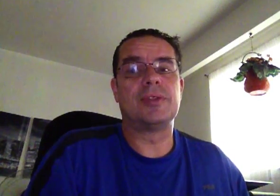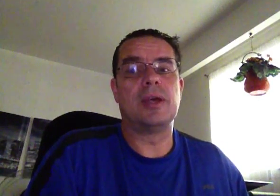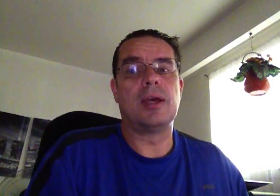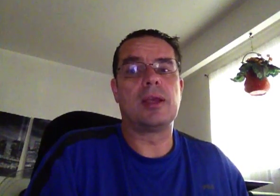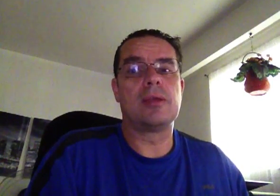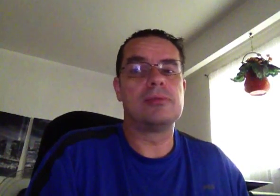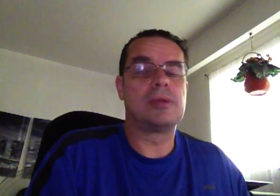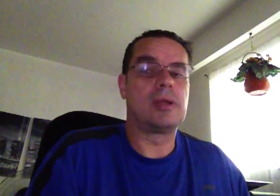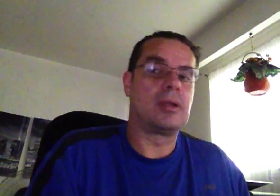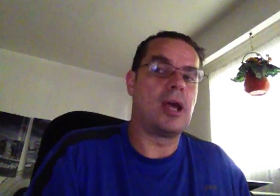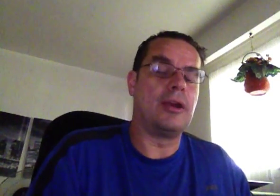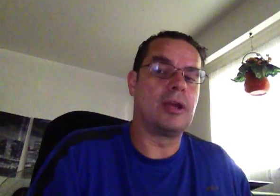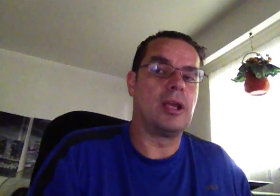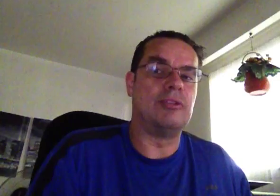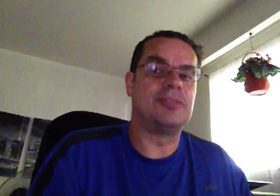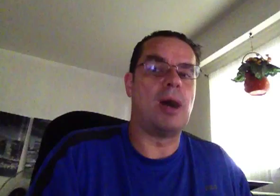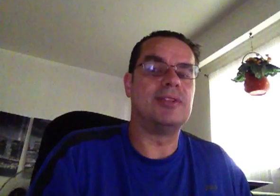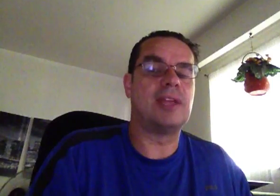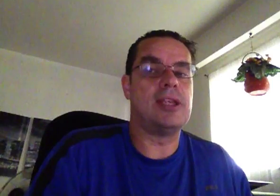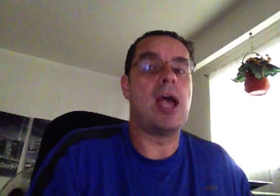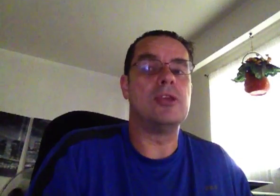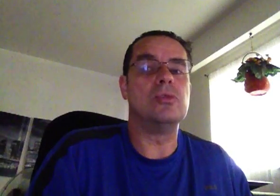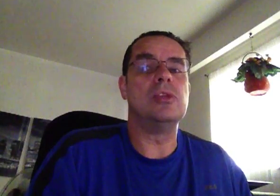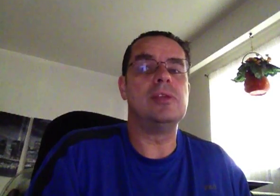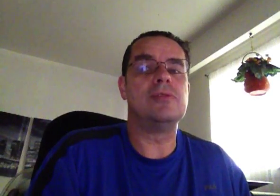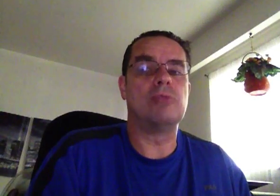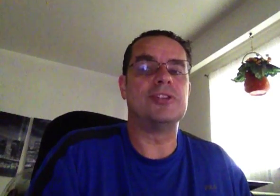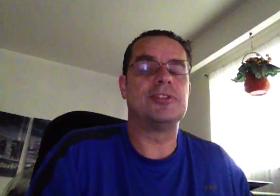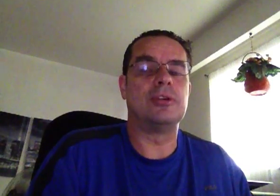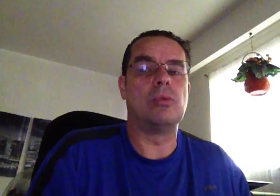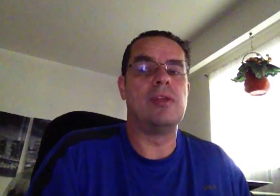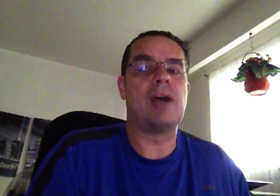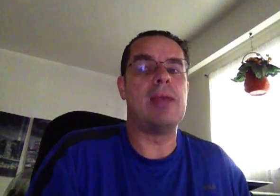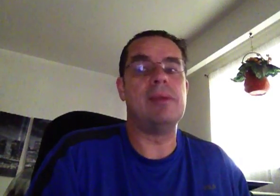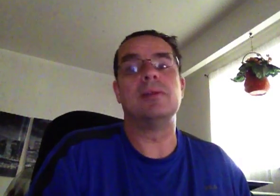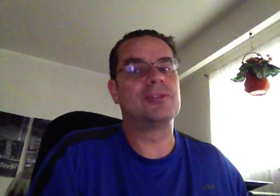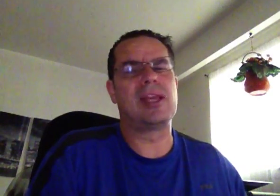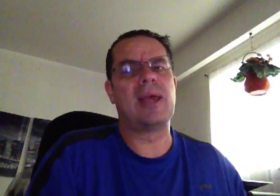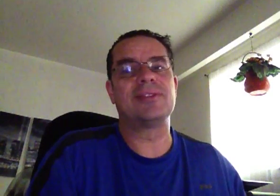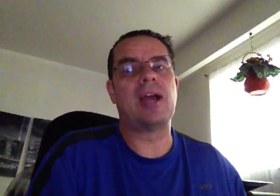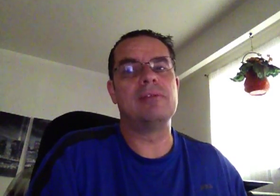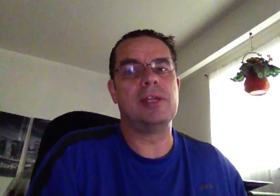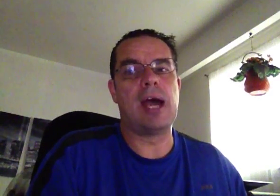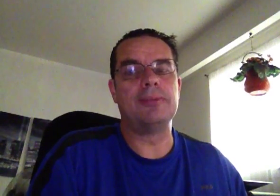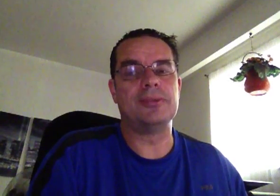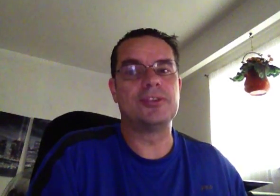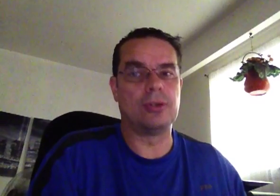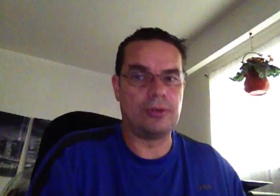got a response that, yeah, you do need to register with IB. So, again, that's not really an option. So, there